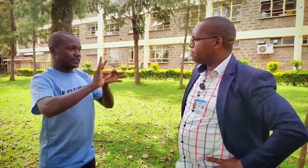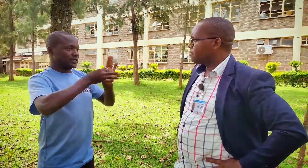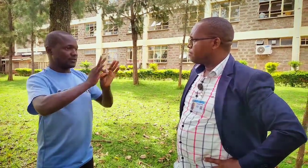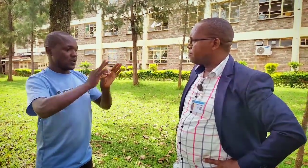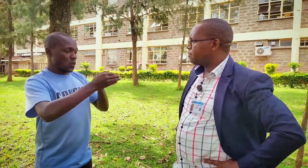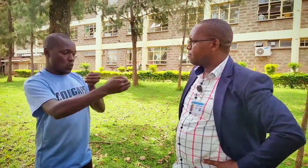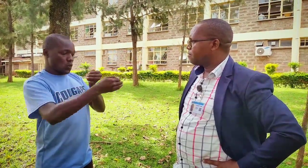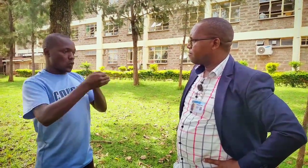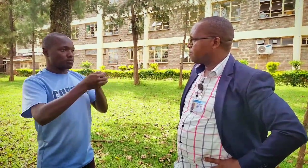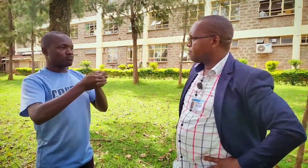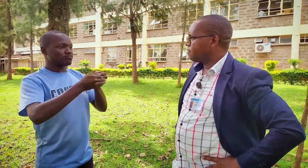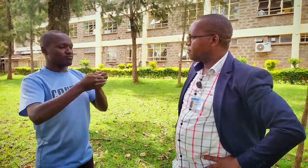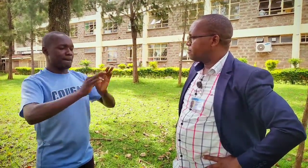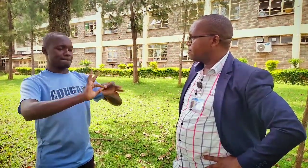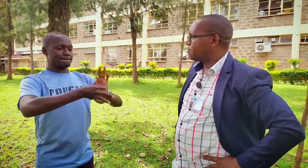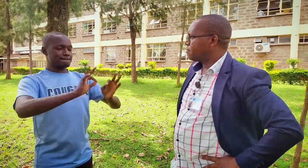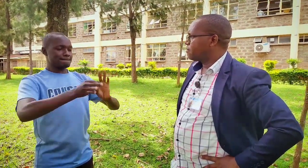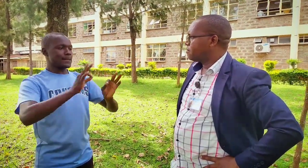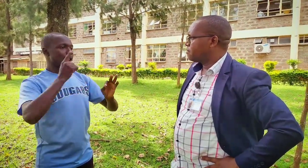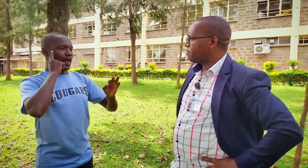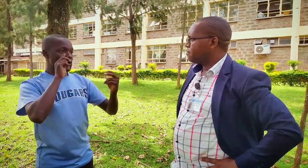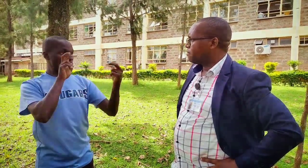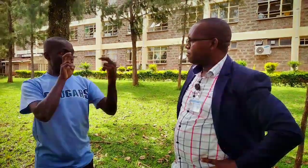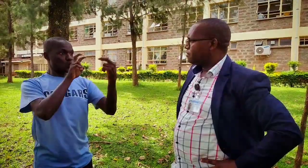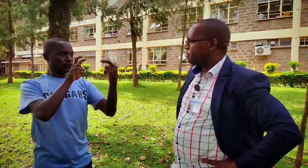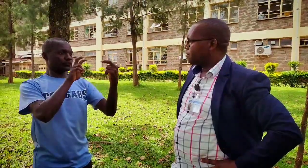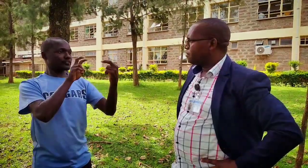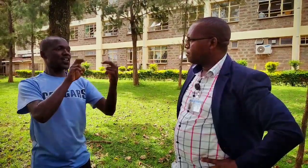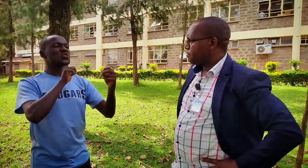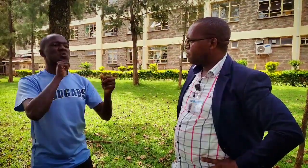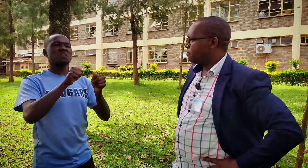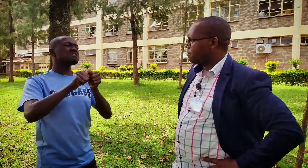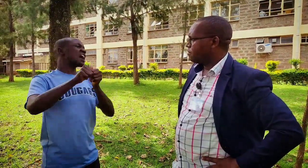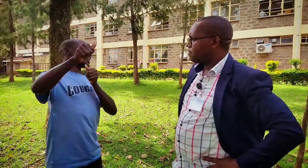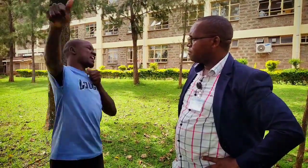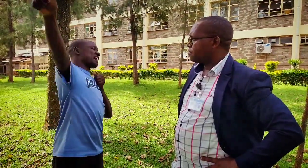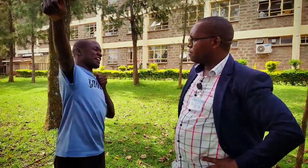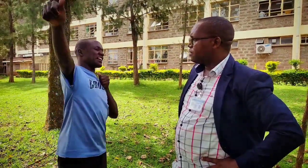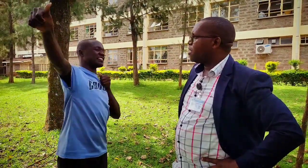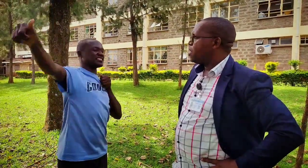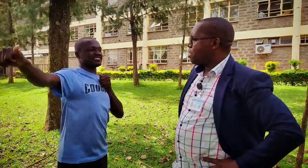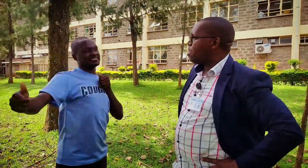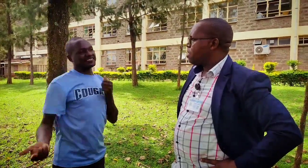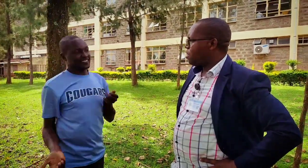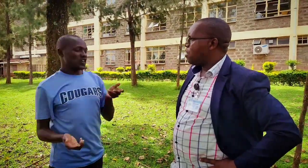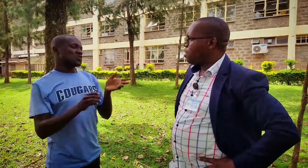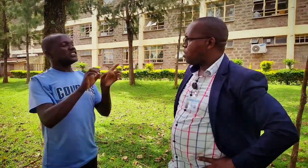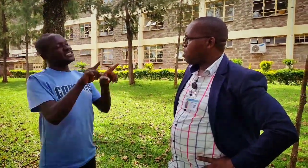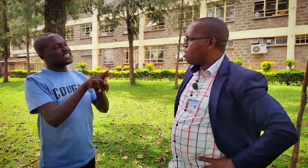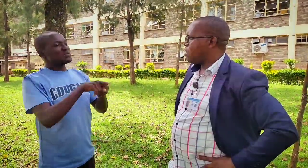must move closer to the interpreter so that they can see well they should not stand far